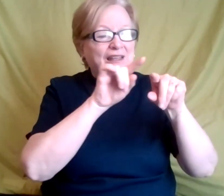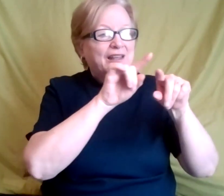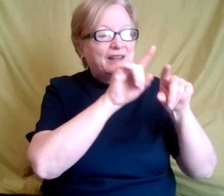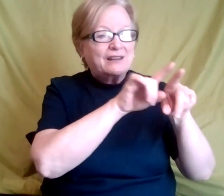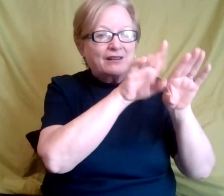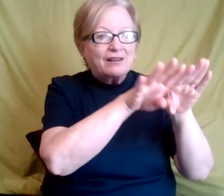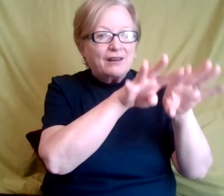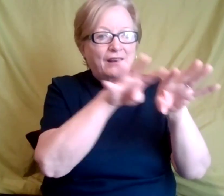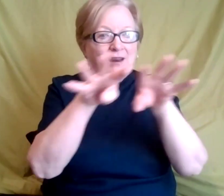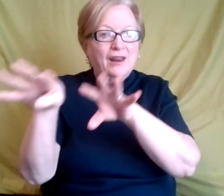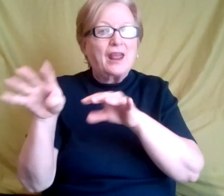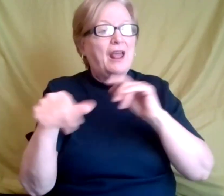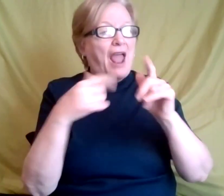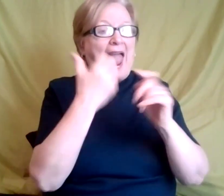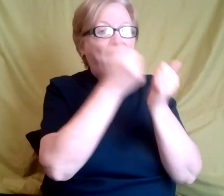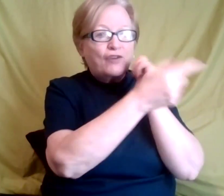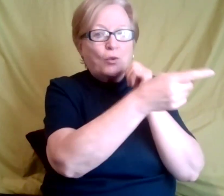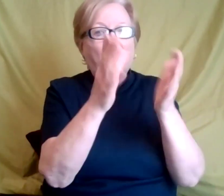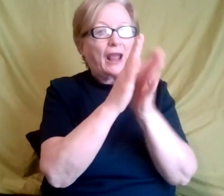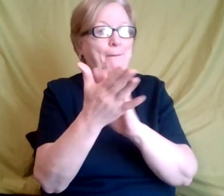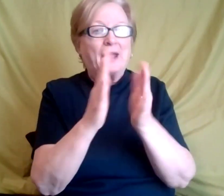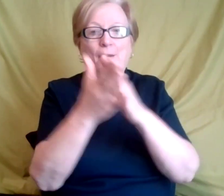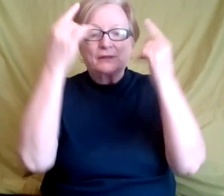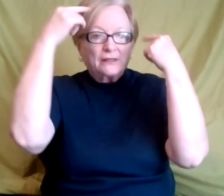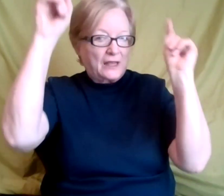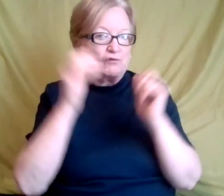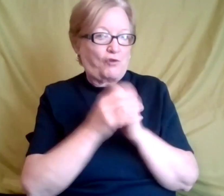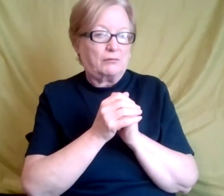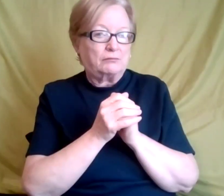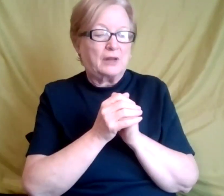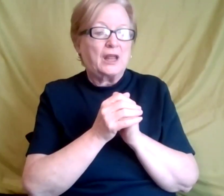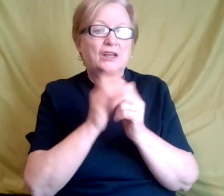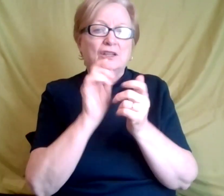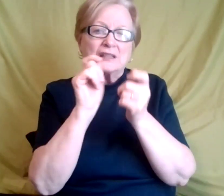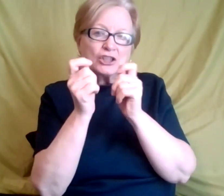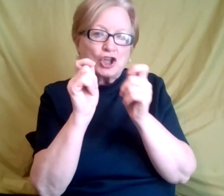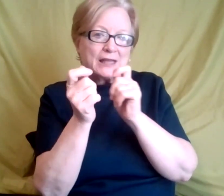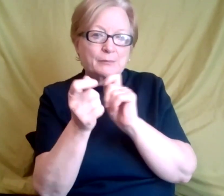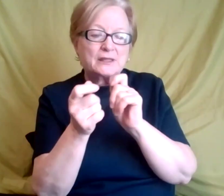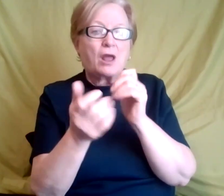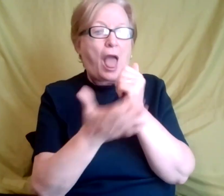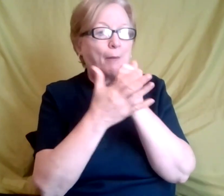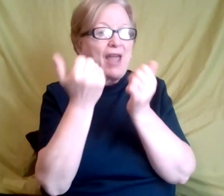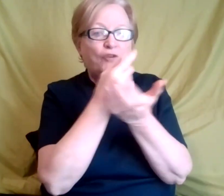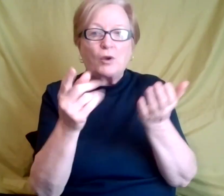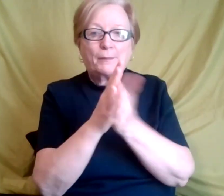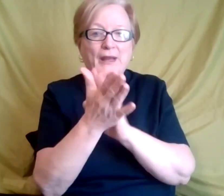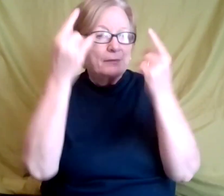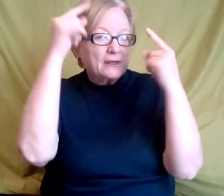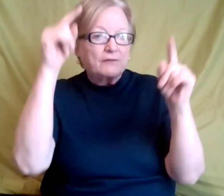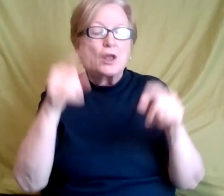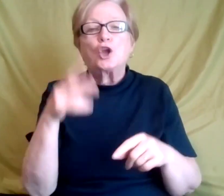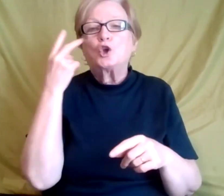So everybody can succeed, you know, um, so when you look at. Someone in terms of a physical